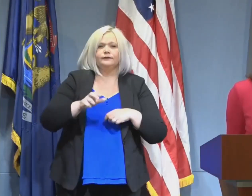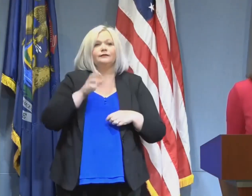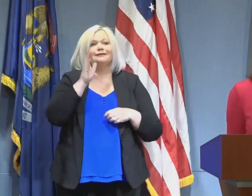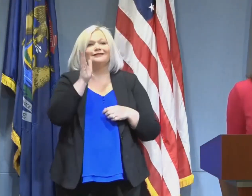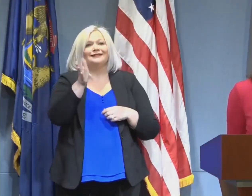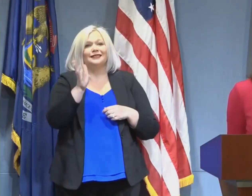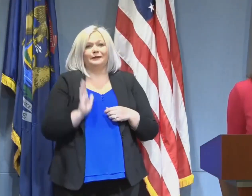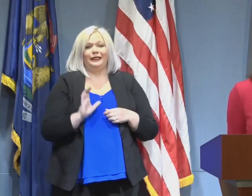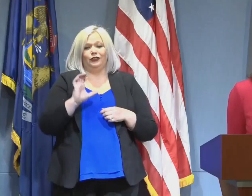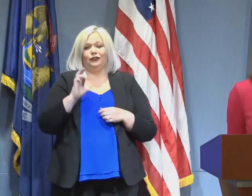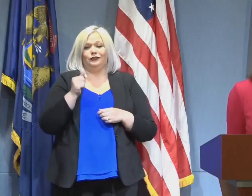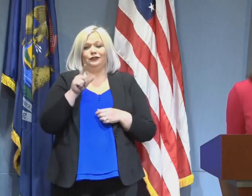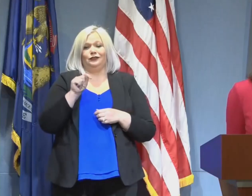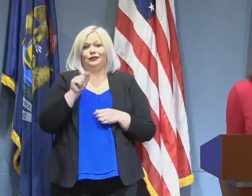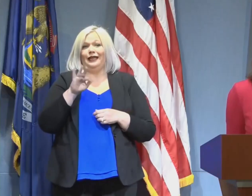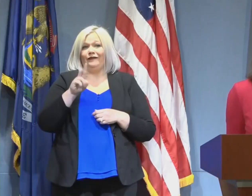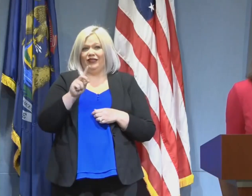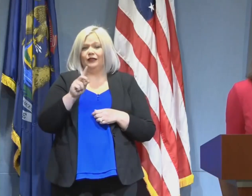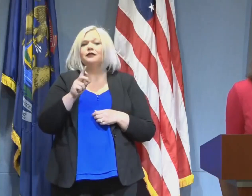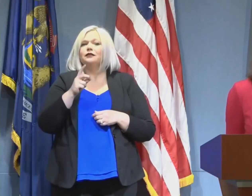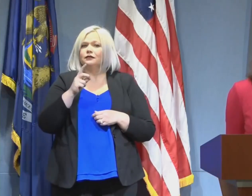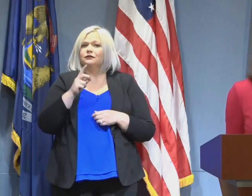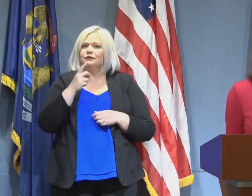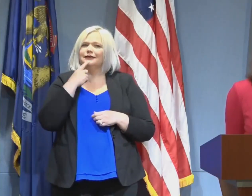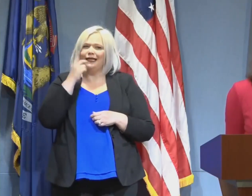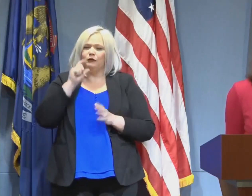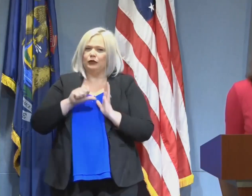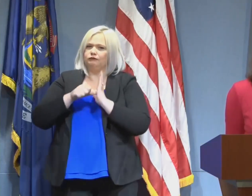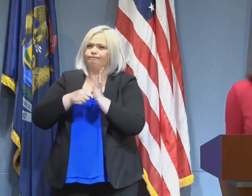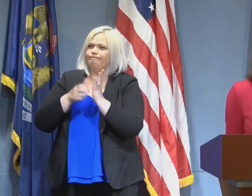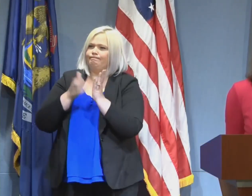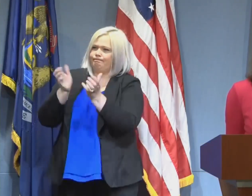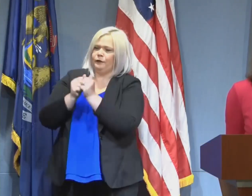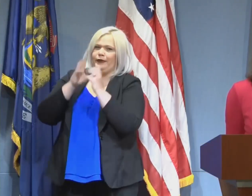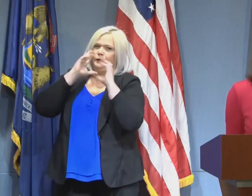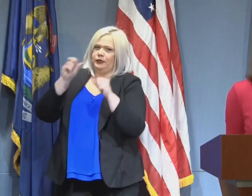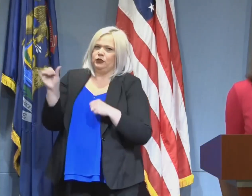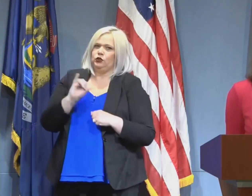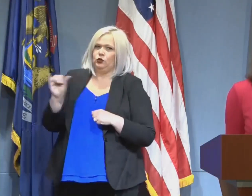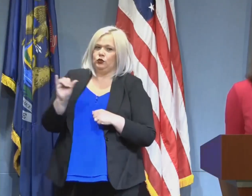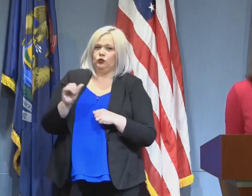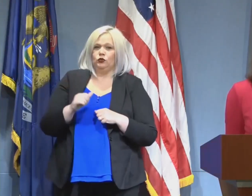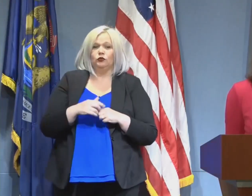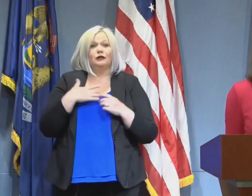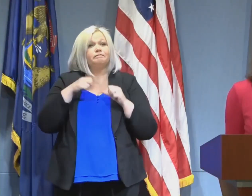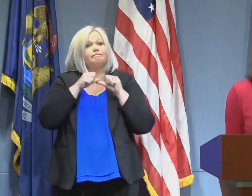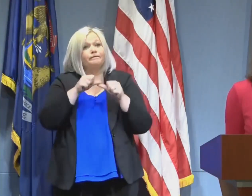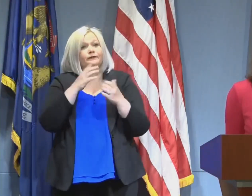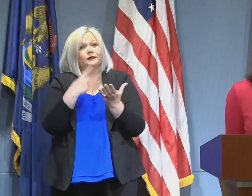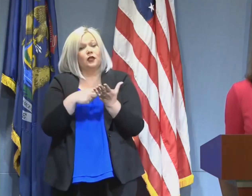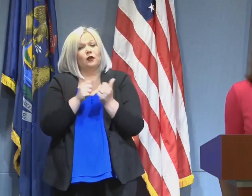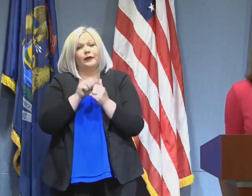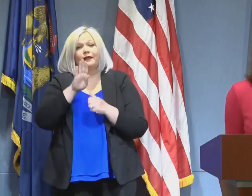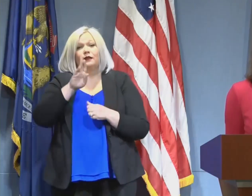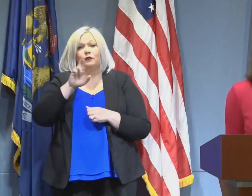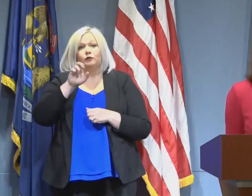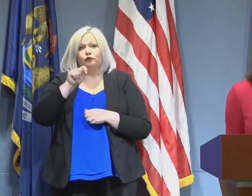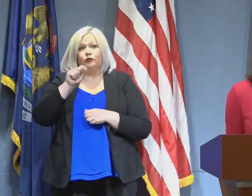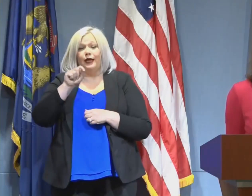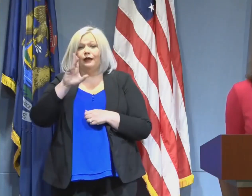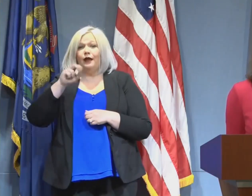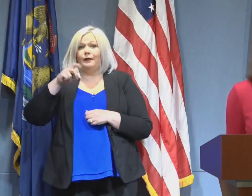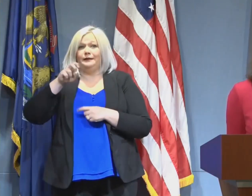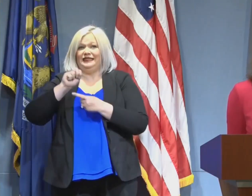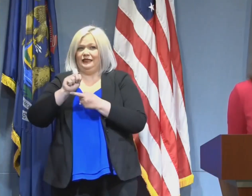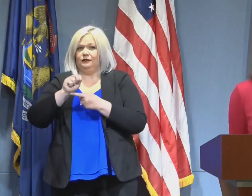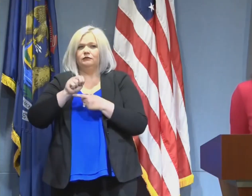do that as well. And I'm hopeful that they do. I've got an ongoing conversation with Fred Upton. Obviously, he's not in the United States Senate